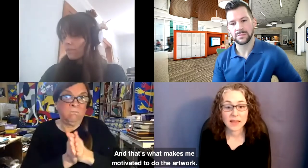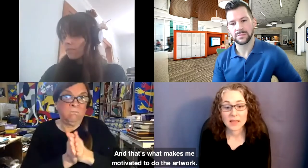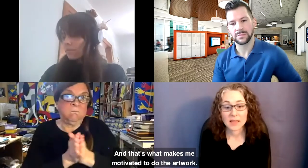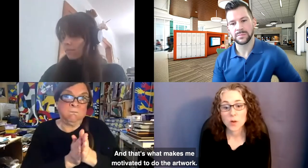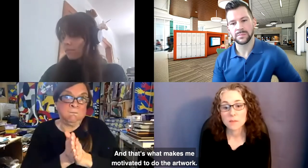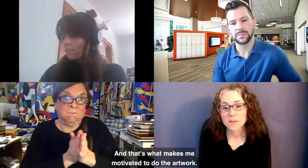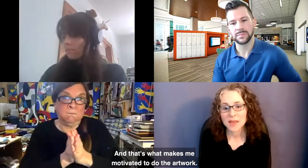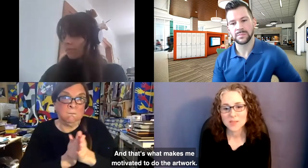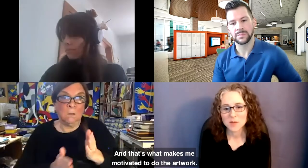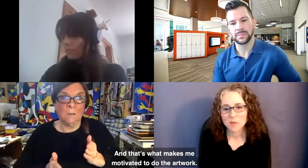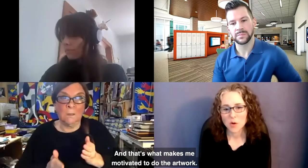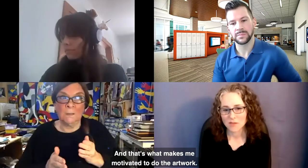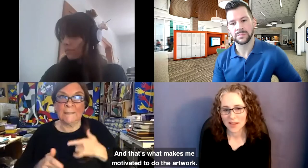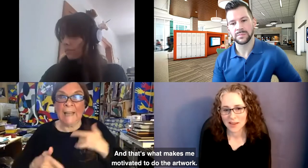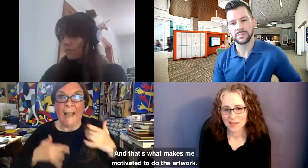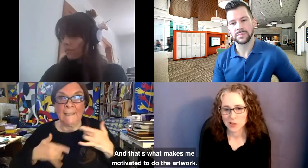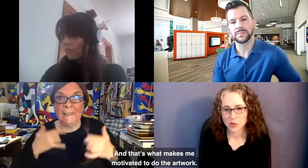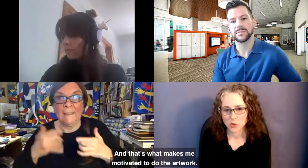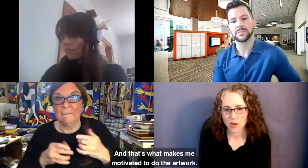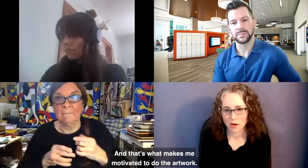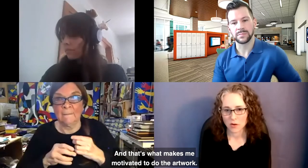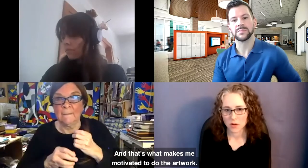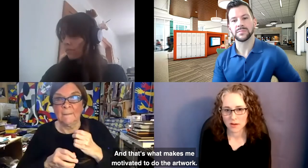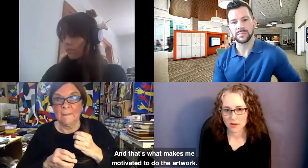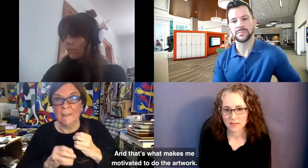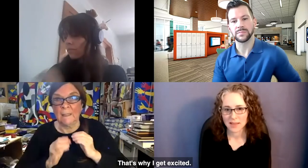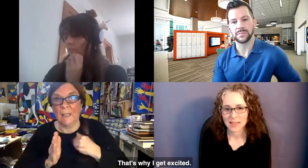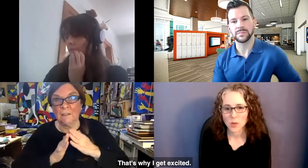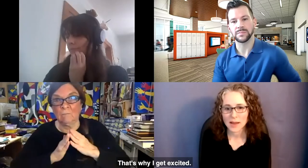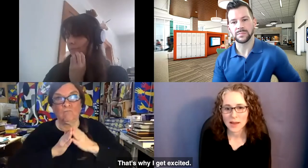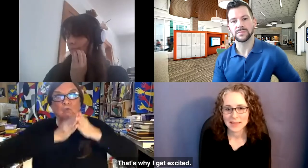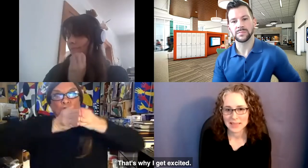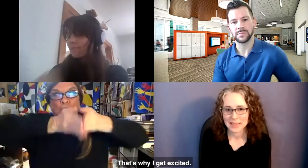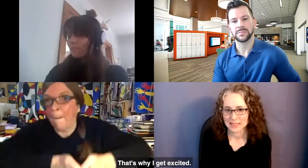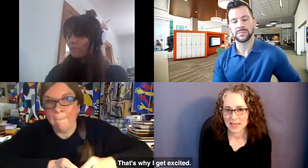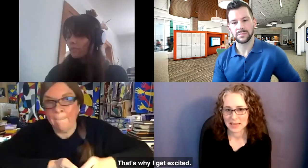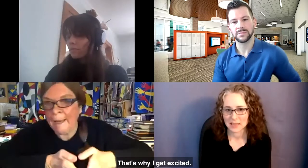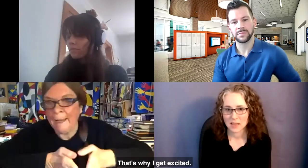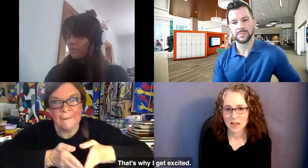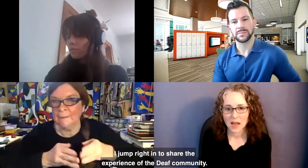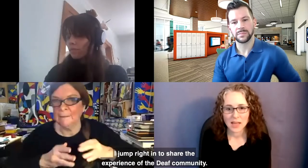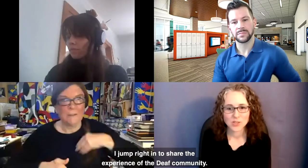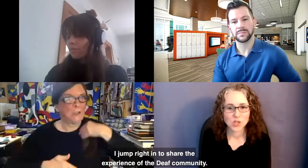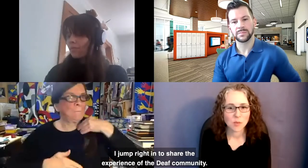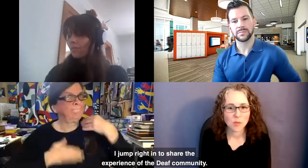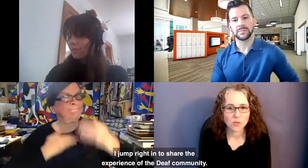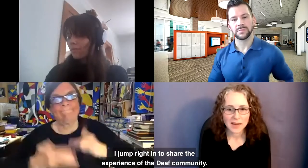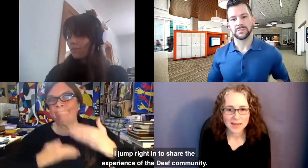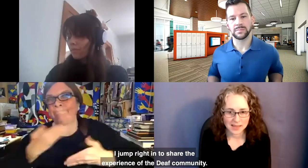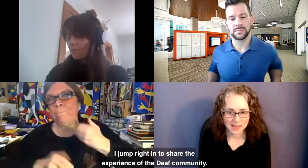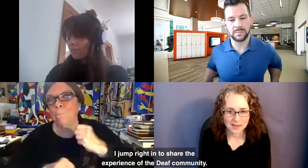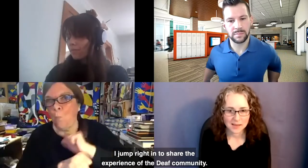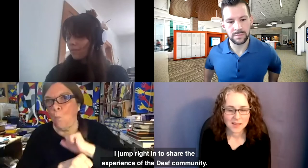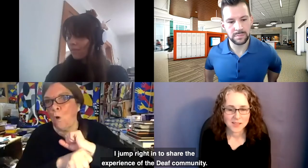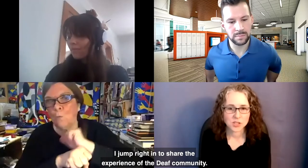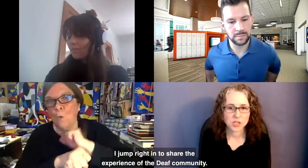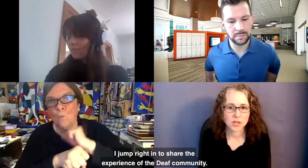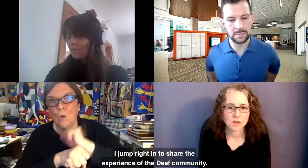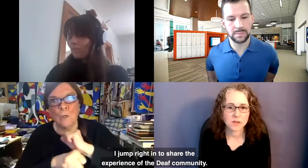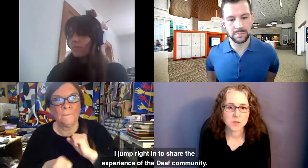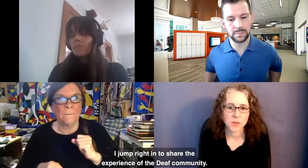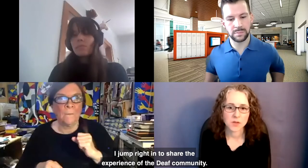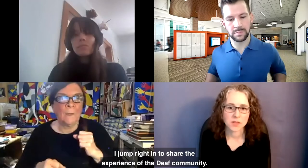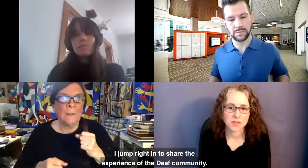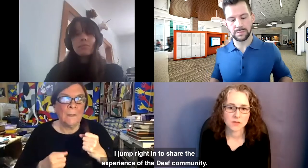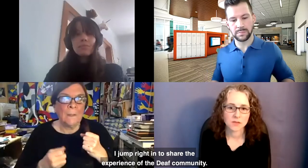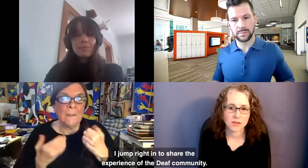And that's what makes me motivated to do the artwork. That's why I get excited. I jump right in to share